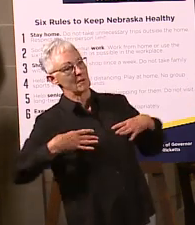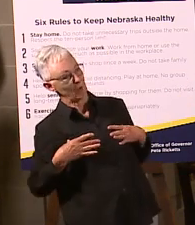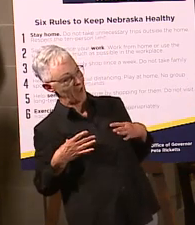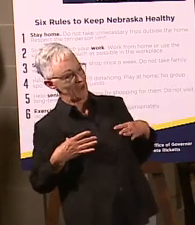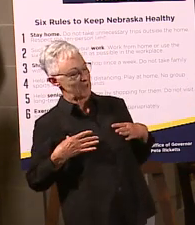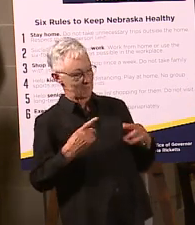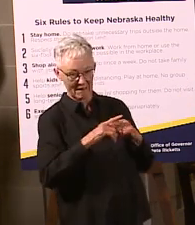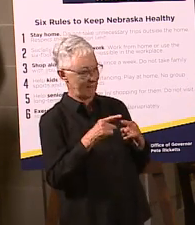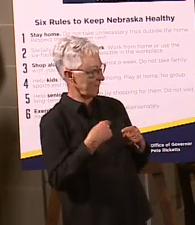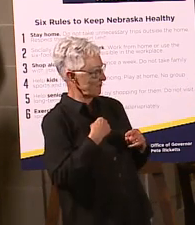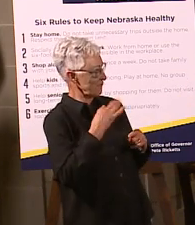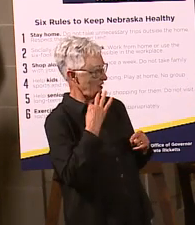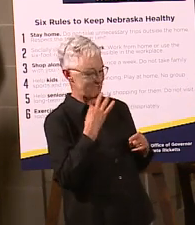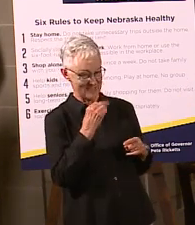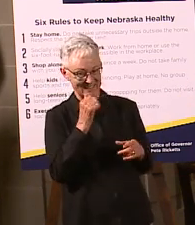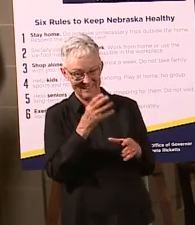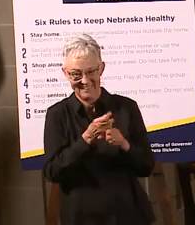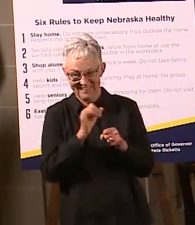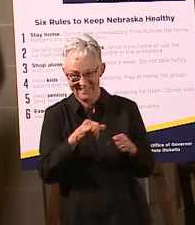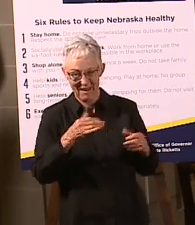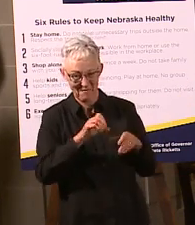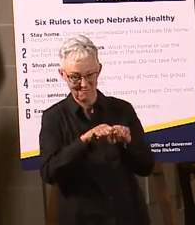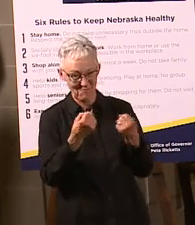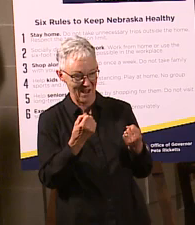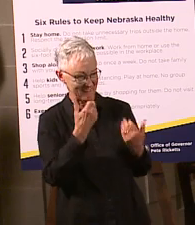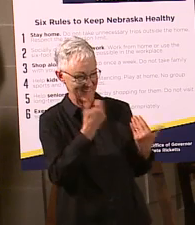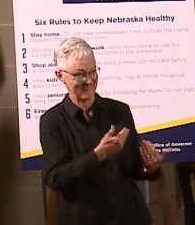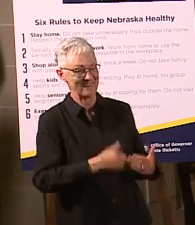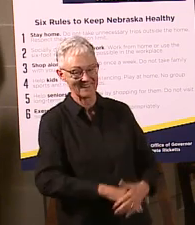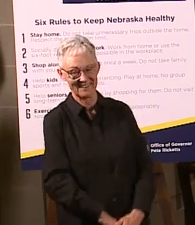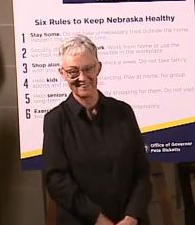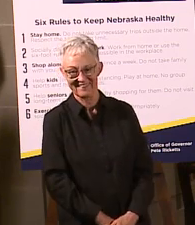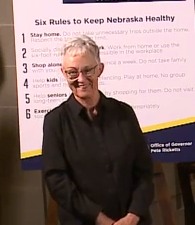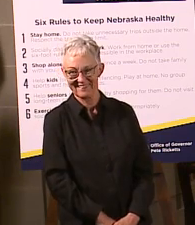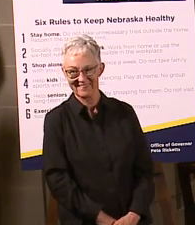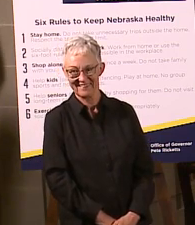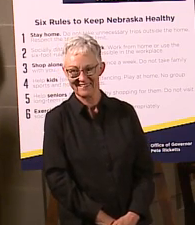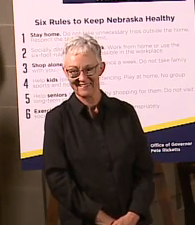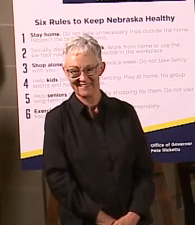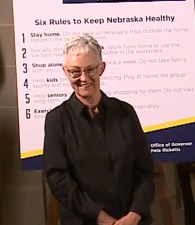But you don't get that break. So thank you very much, Frances. You're doing a great job. All right, other questions. Martha.